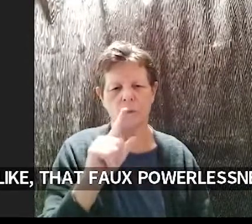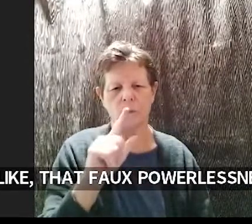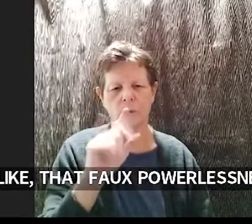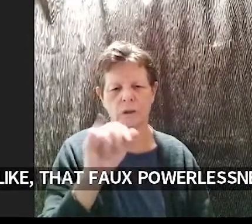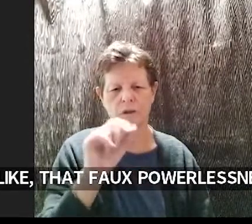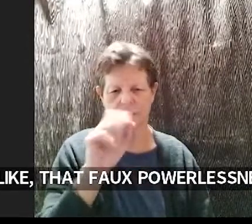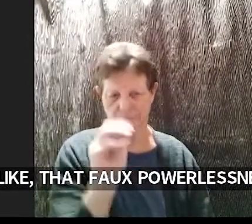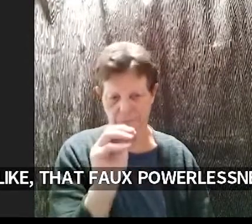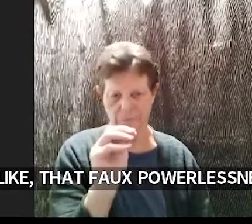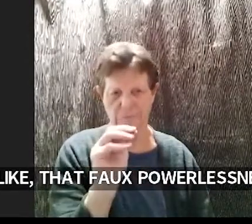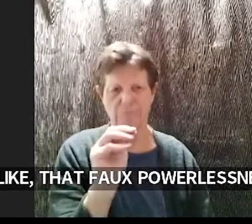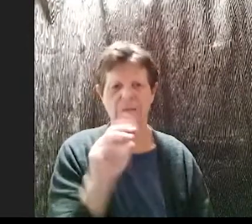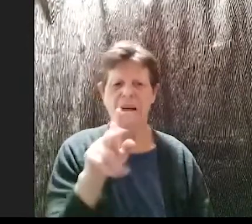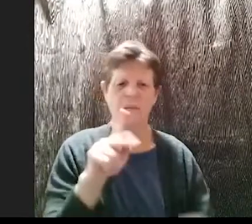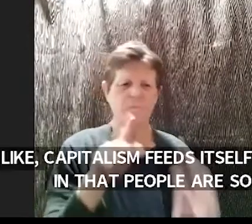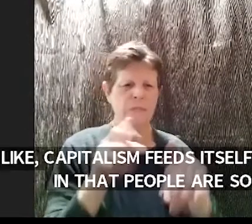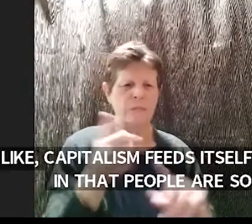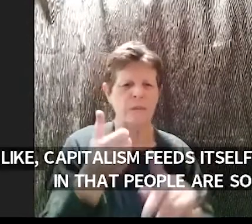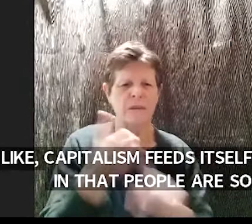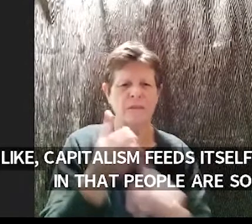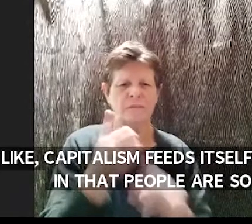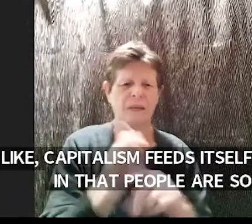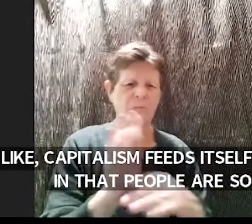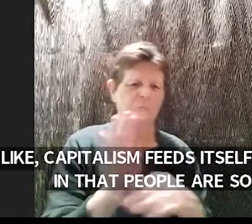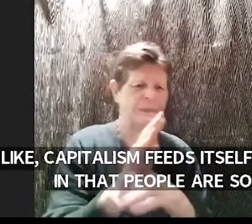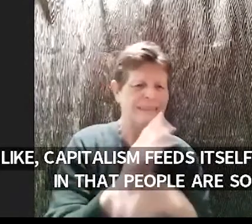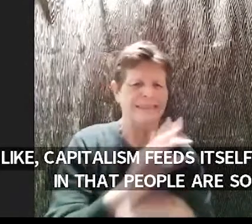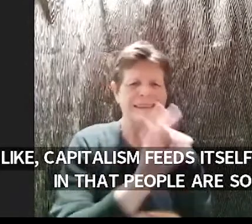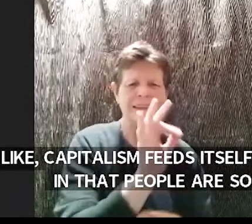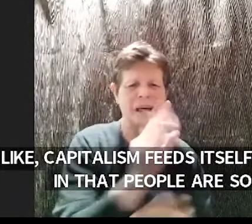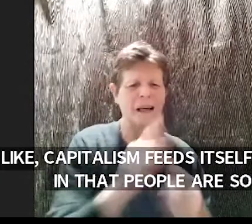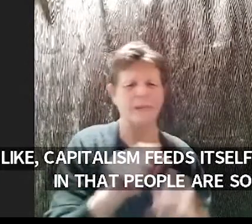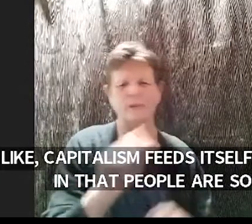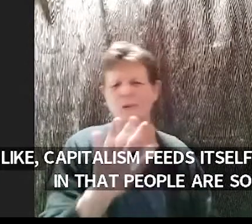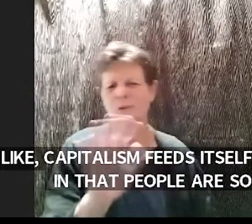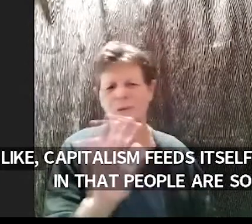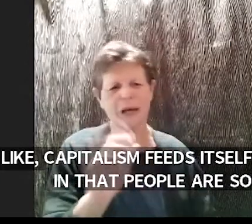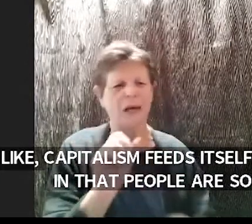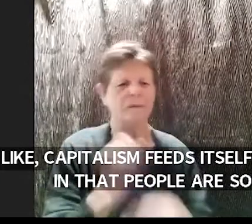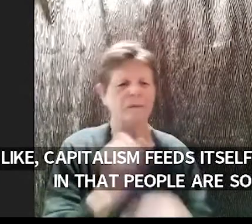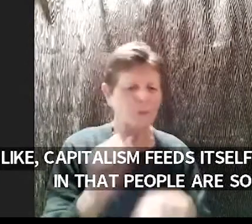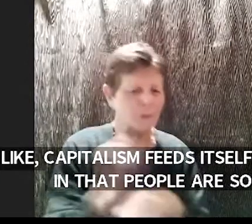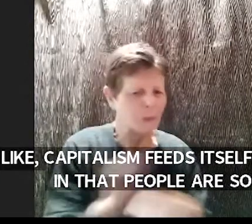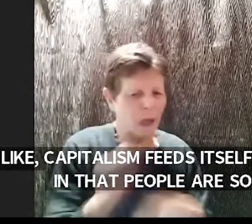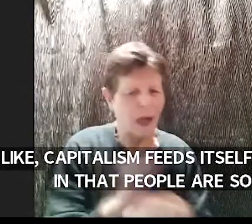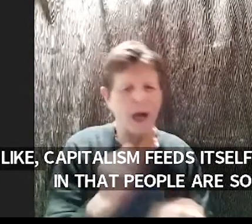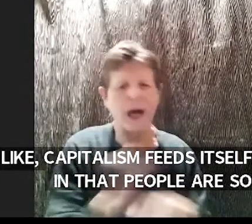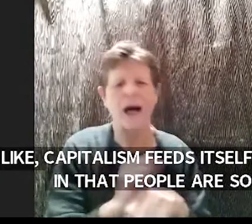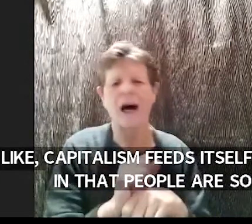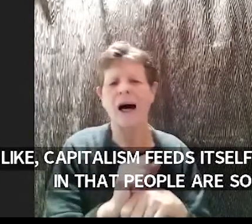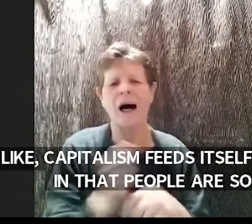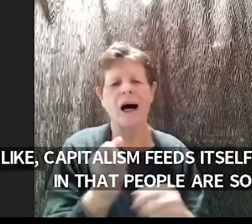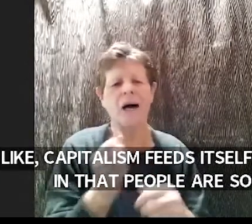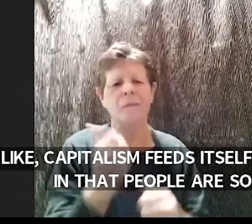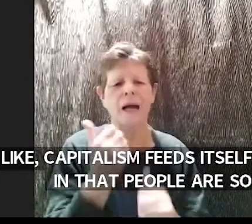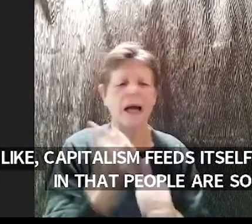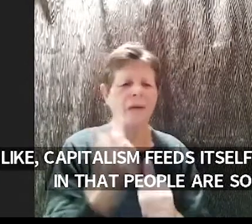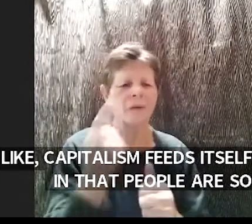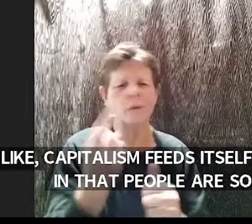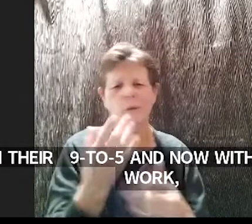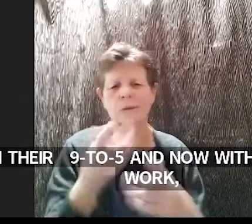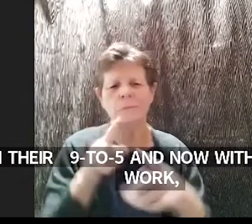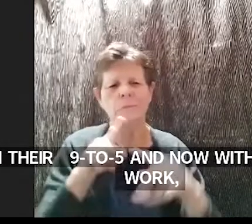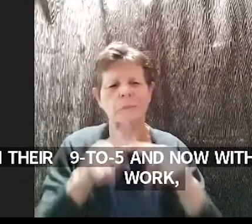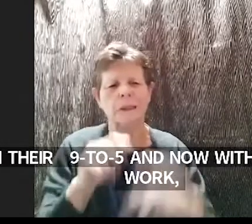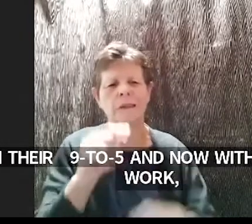so busy with their nine to fives with their and now with all of this gig work everyone's relying on the gig economy and they have to have three